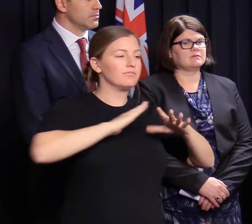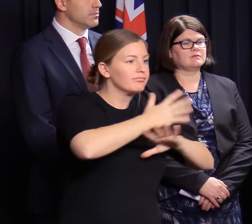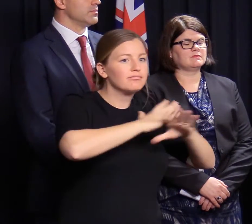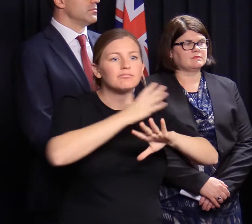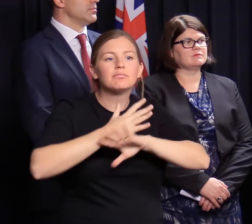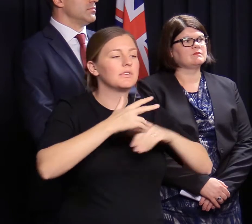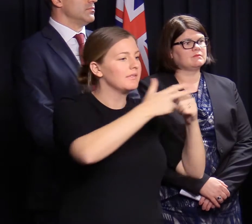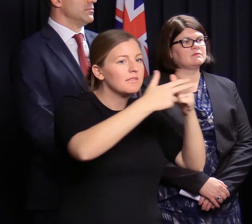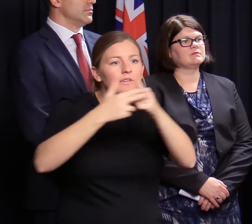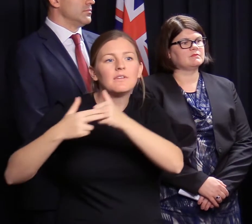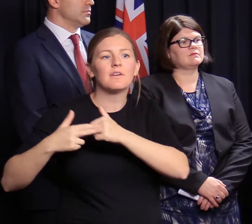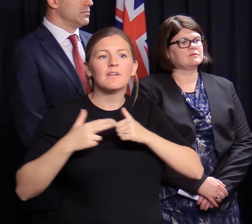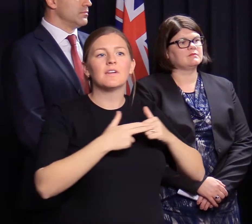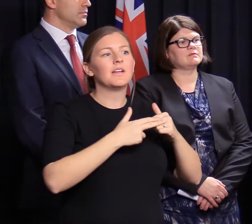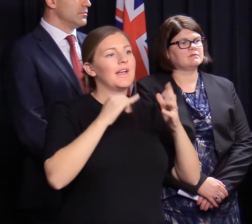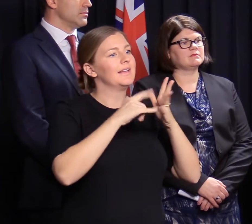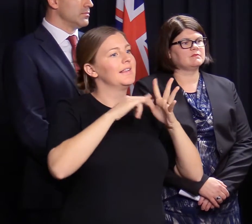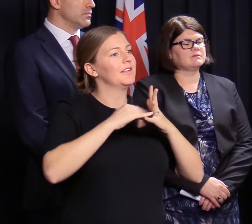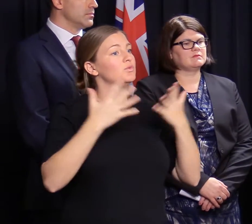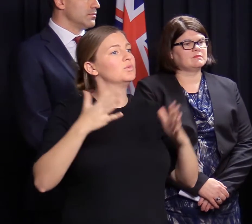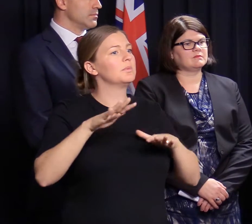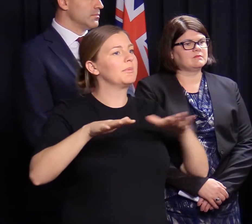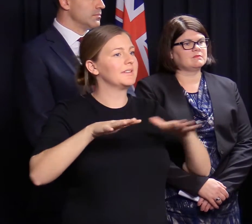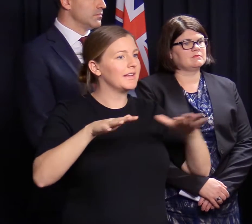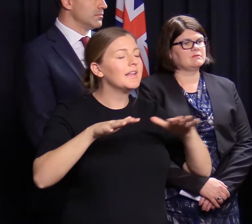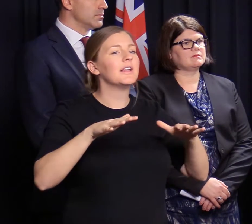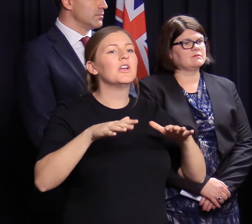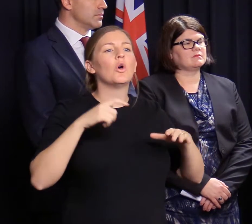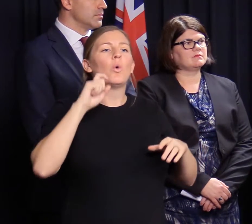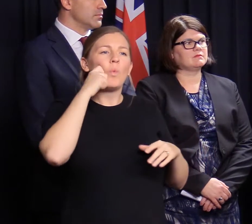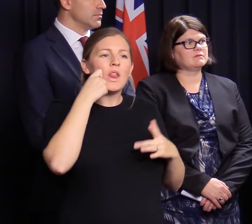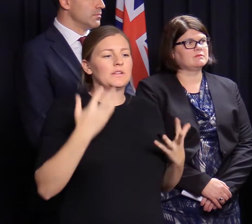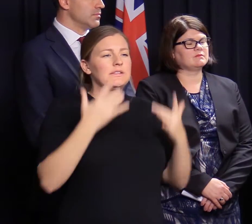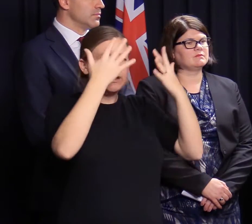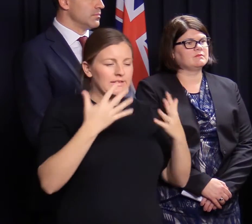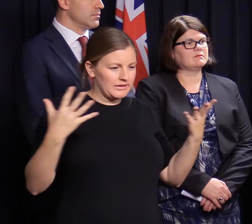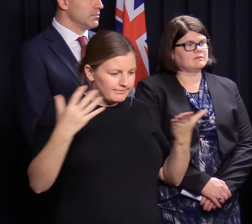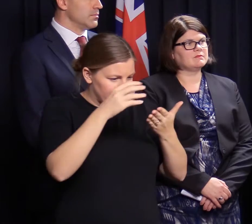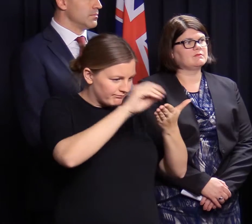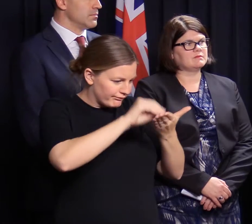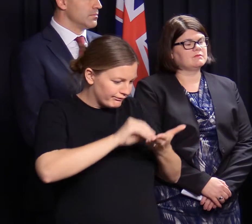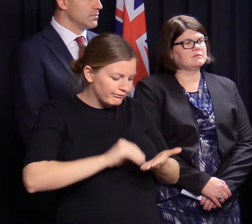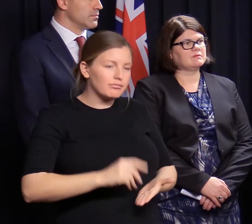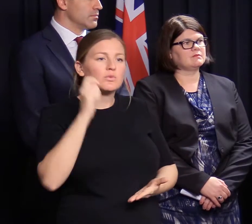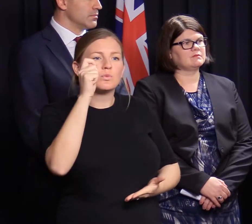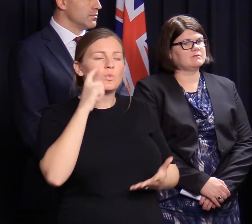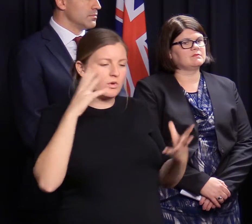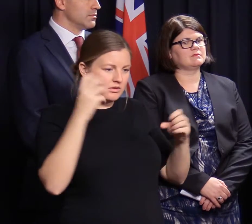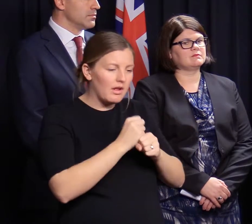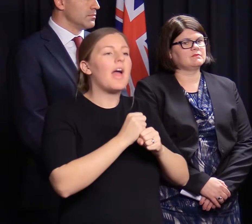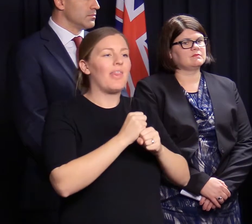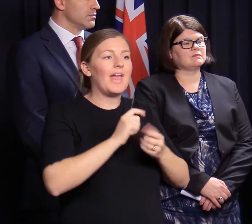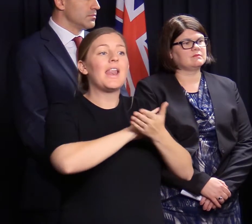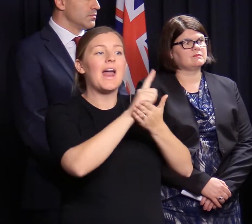crews from across the emergency services. We do attempt to collate the data as best we can. And we do attempt to do an impact